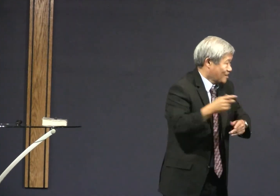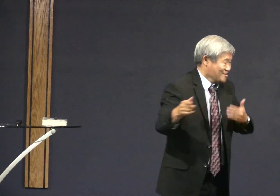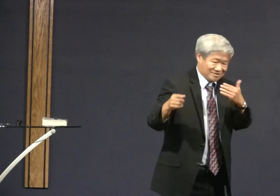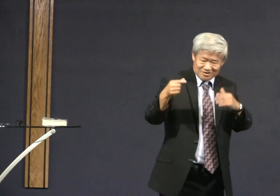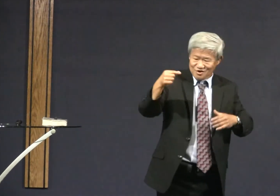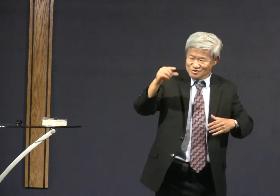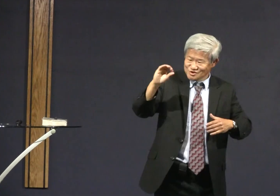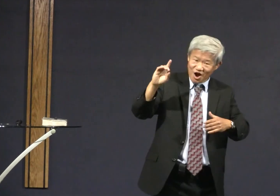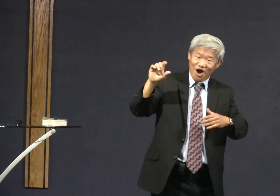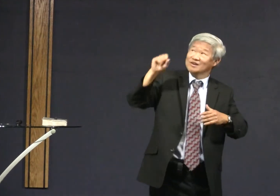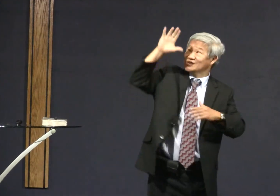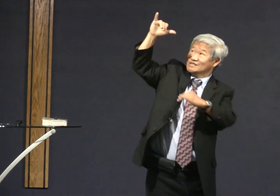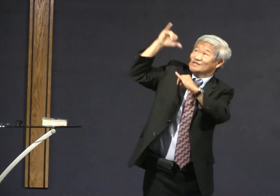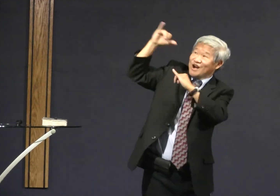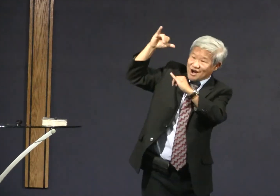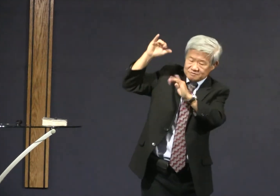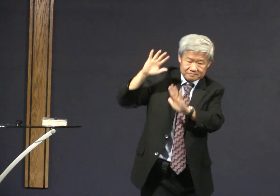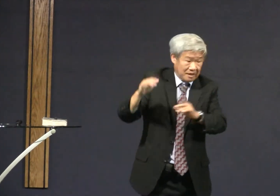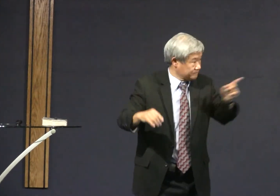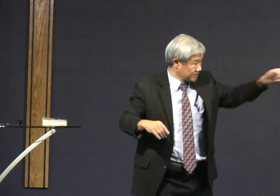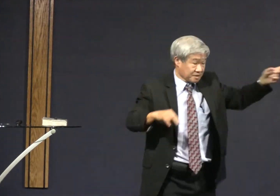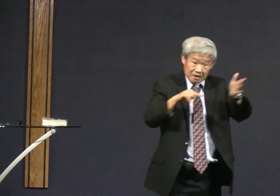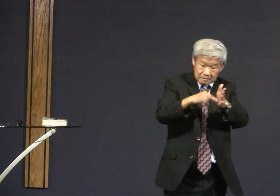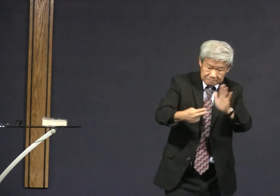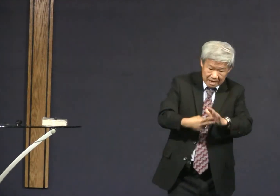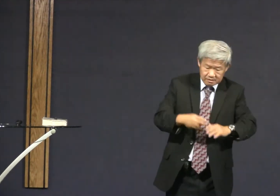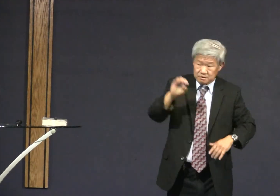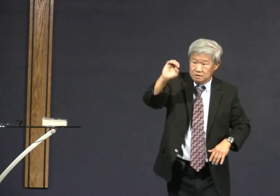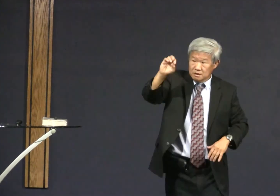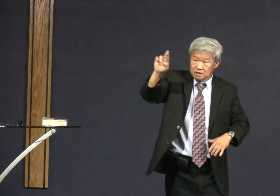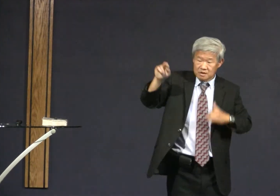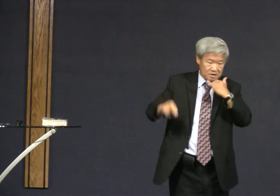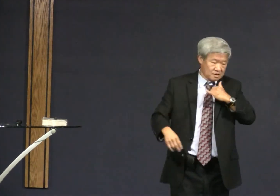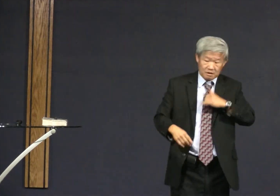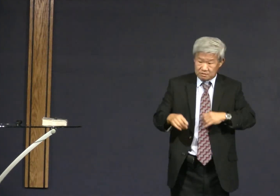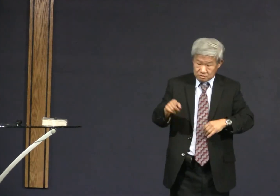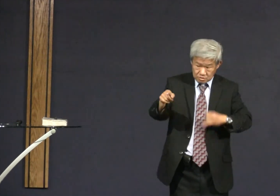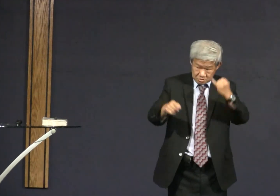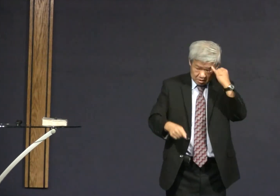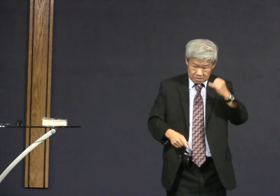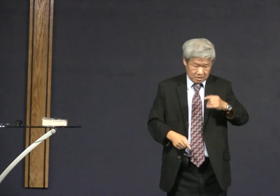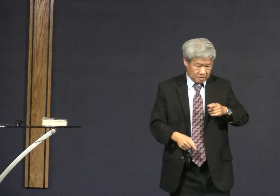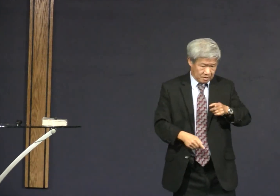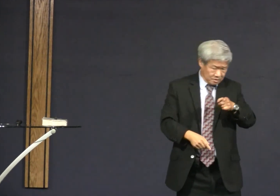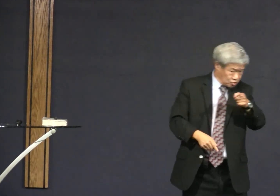caution and godliness so this means that if you're wrong